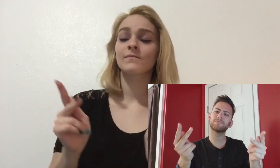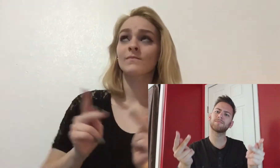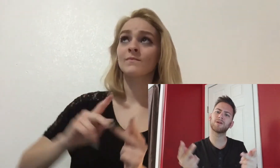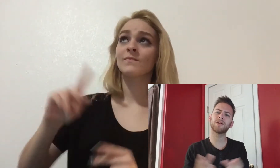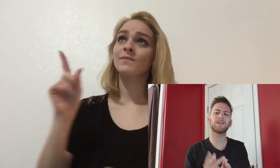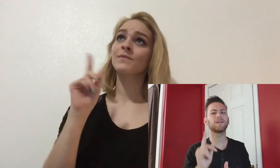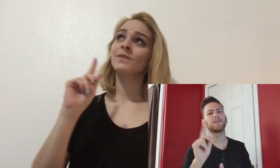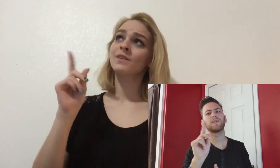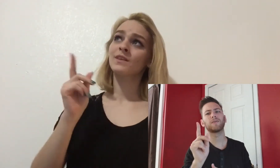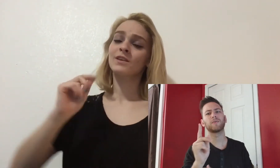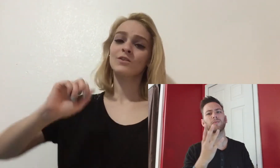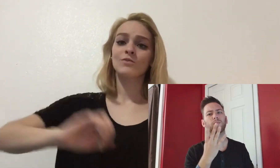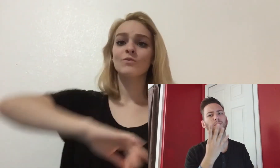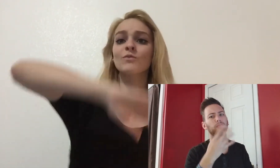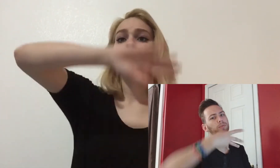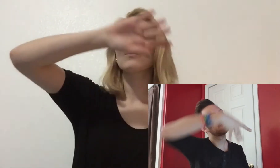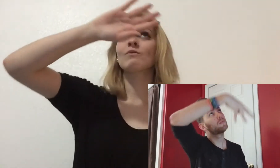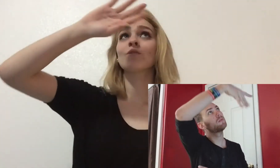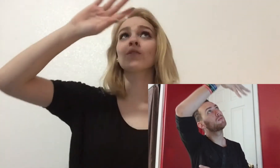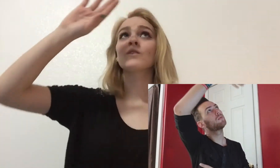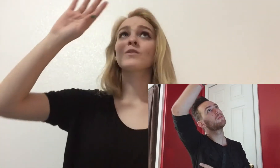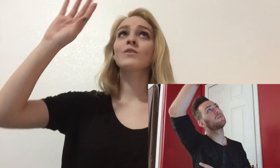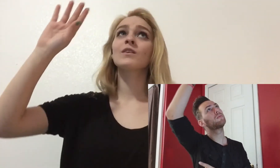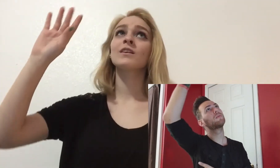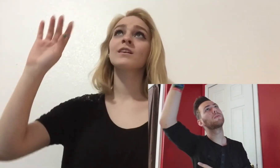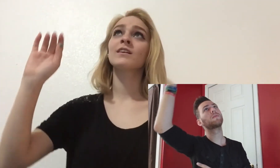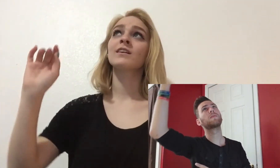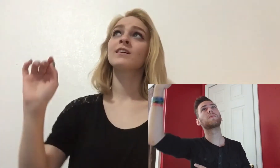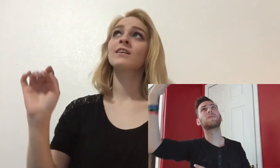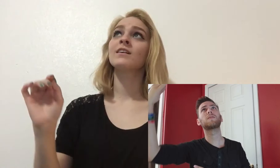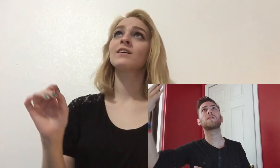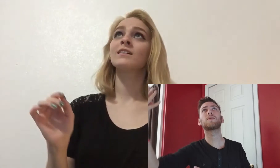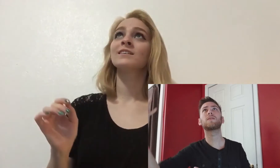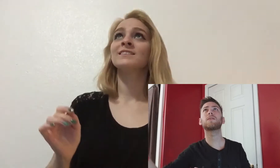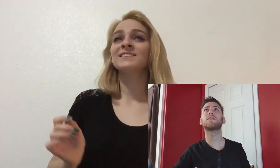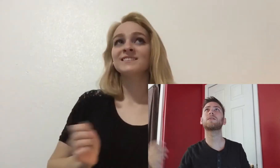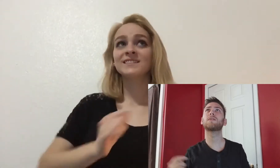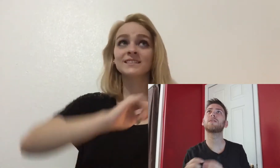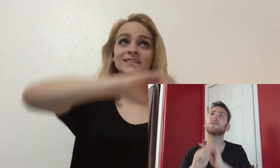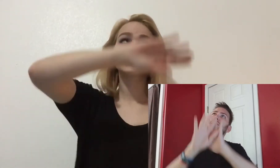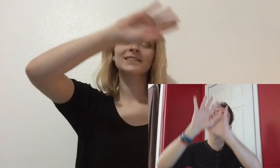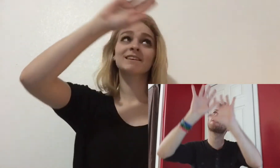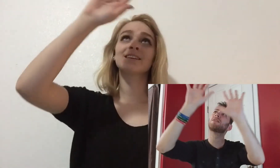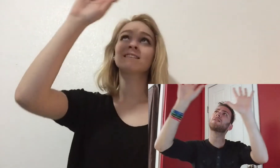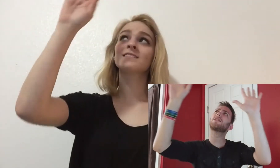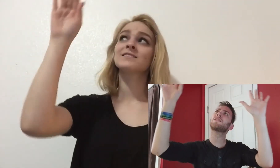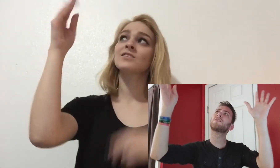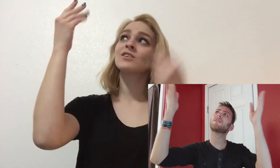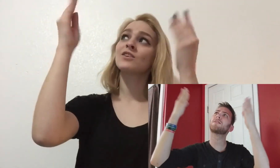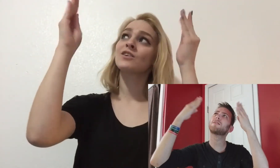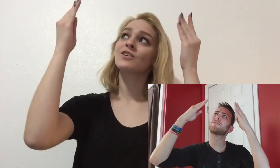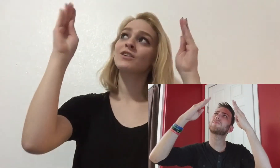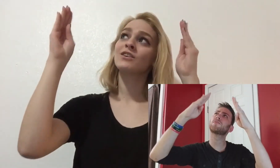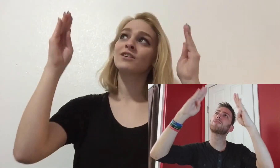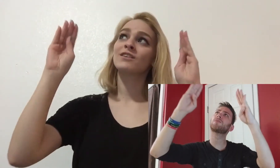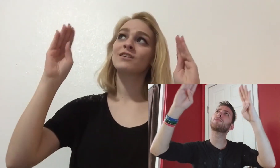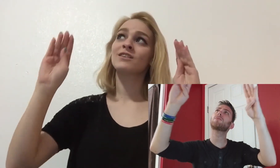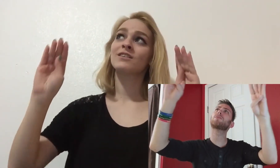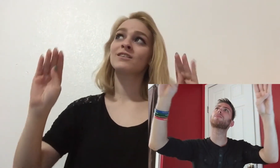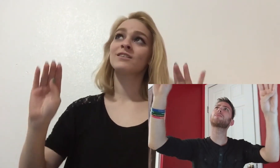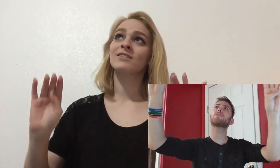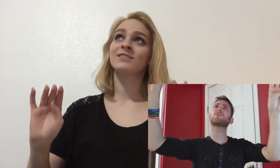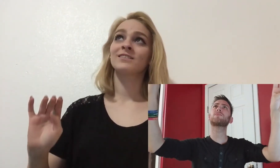Somewhere over the rainbow, skies are